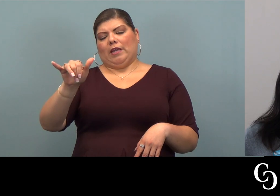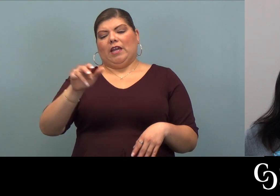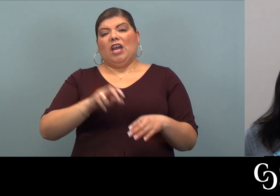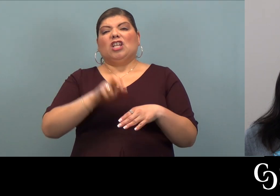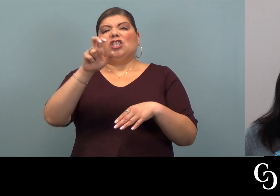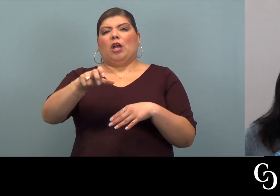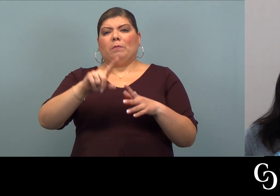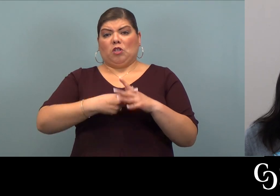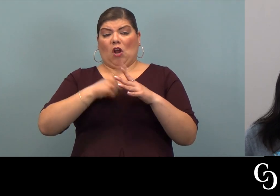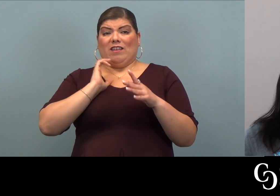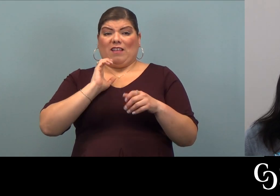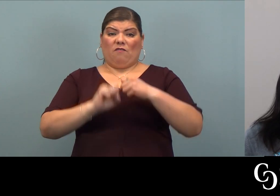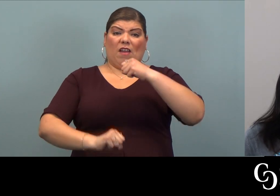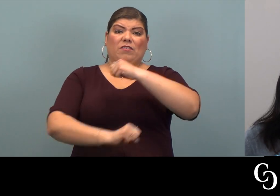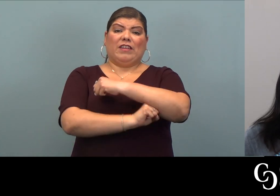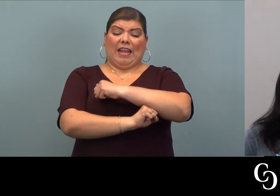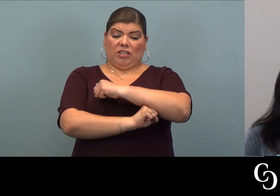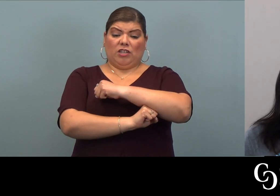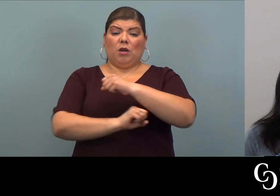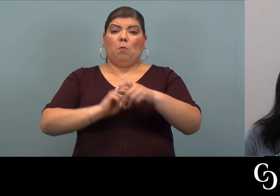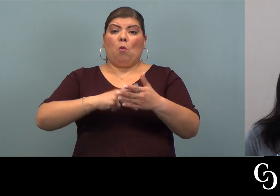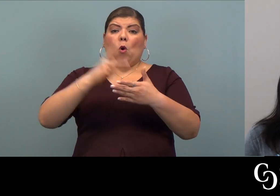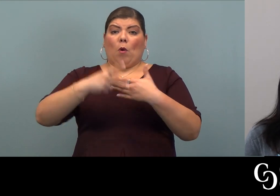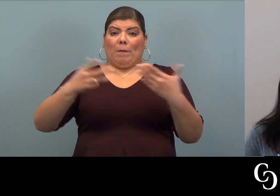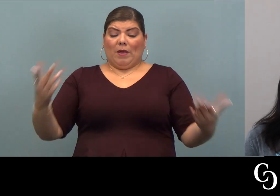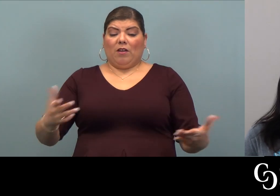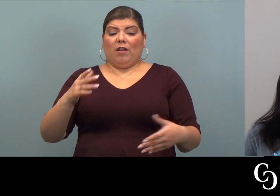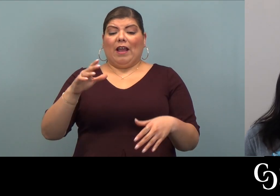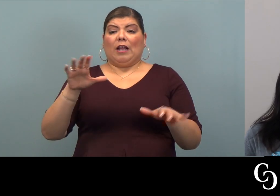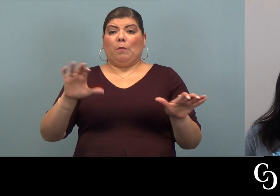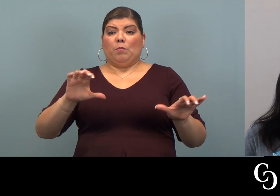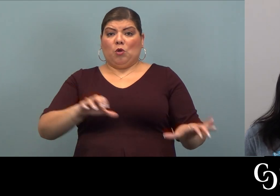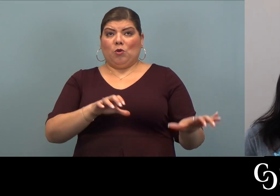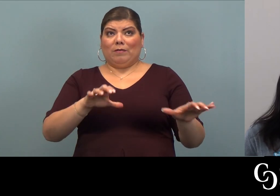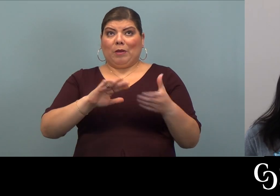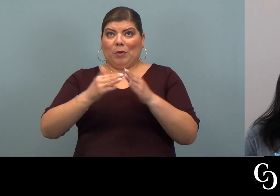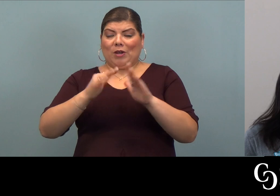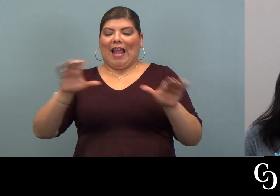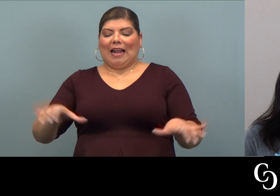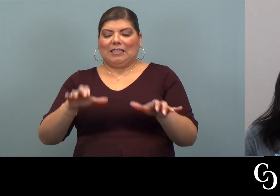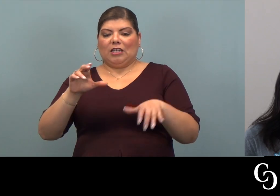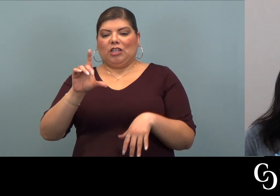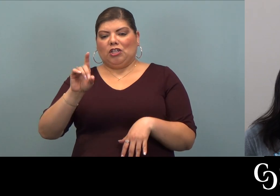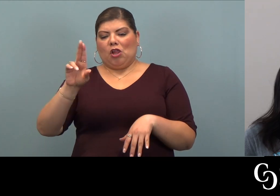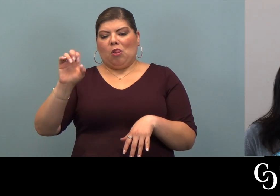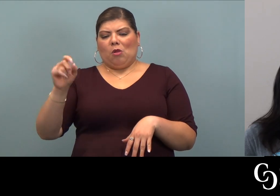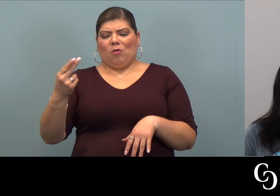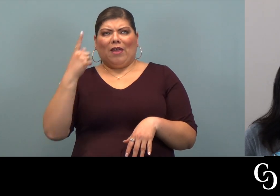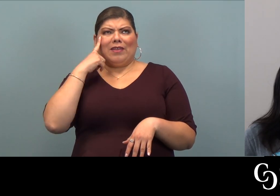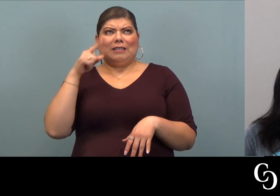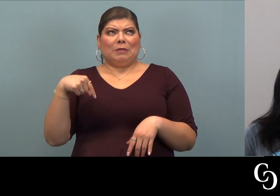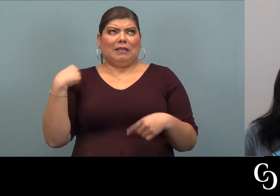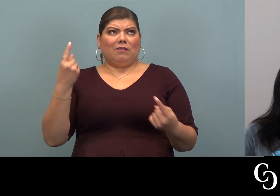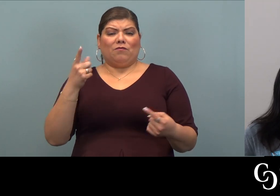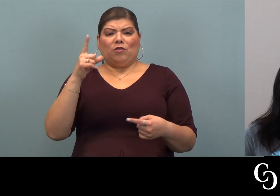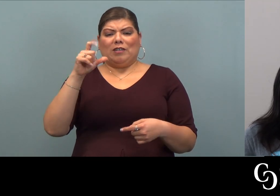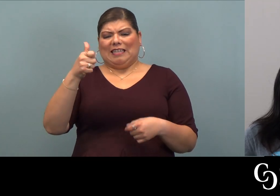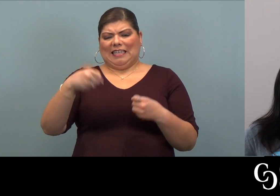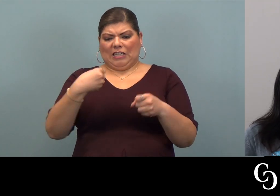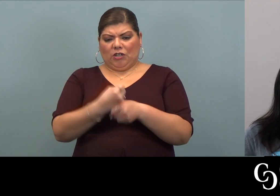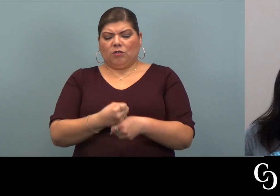Jumpstart is like our foundation of programming here at Community Action Duluth. It's been here for, I think, just about a decade.